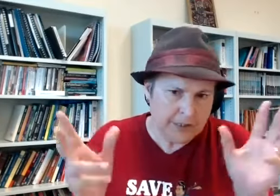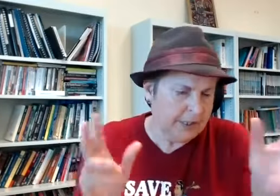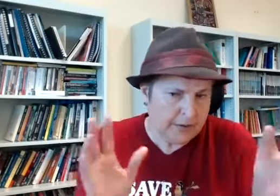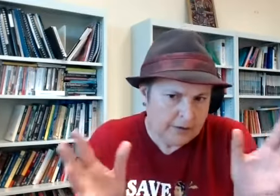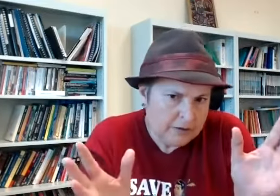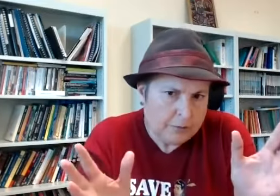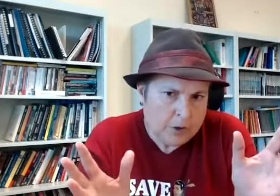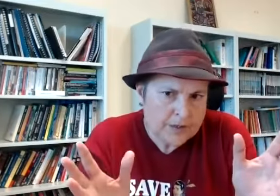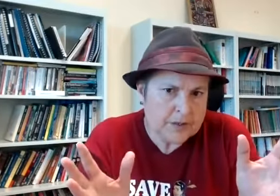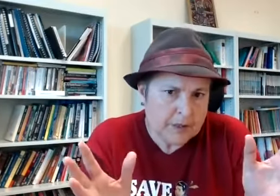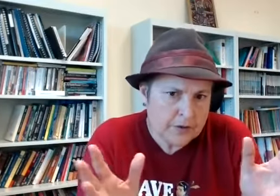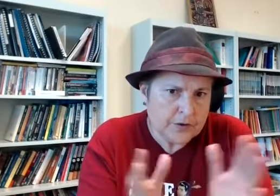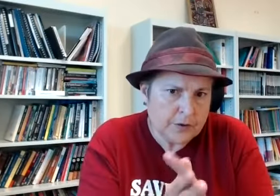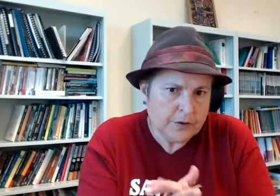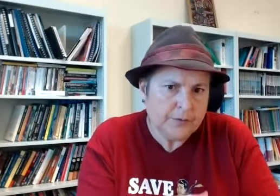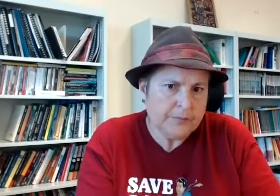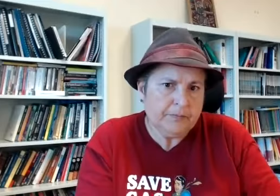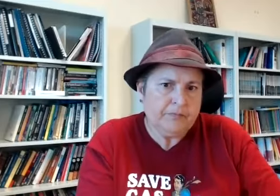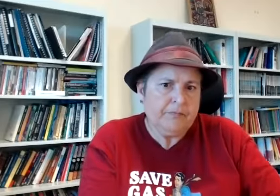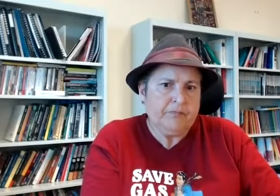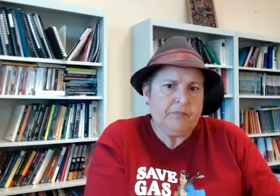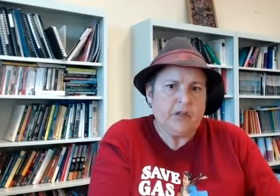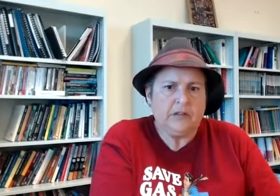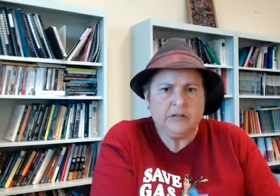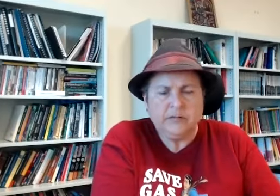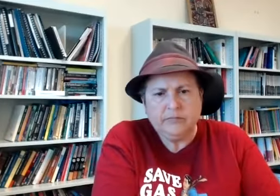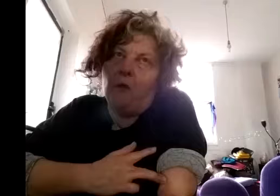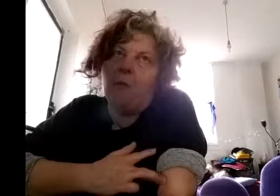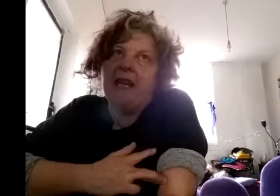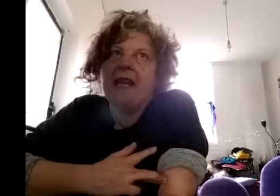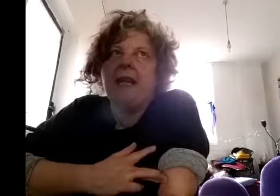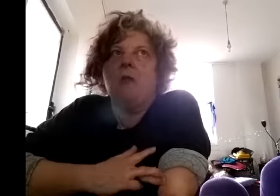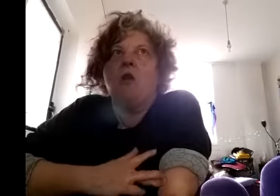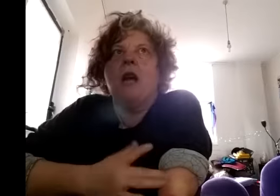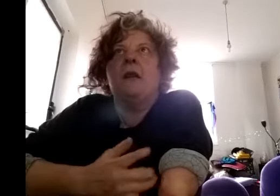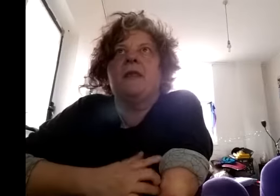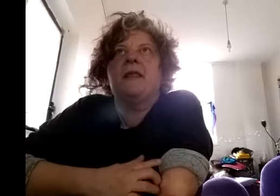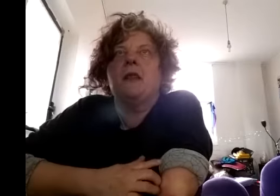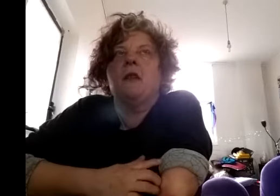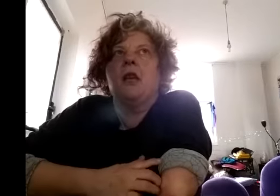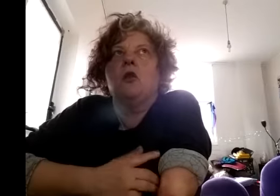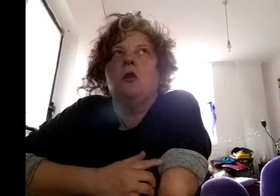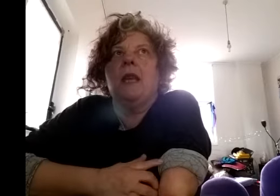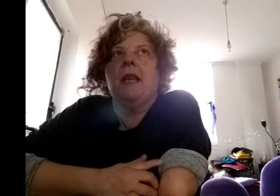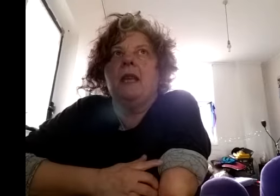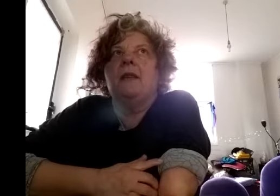in the different ways it's been construed i think for me my material is